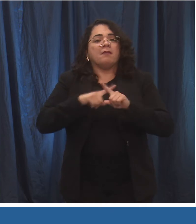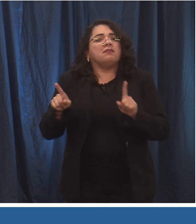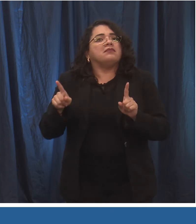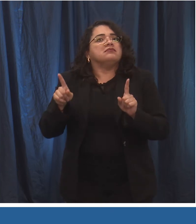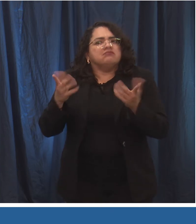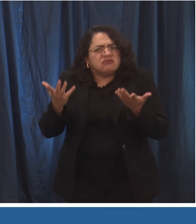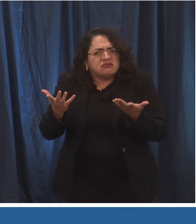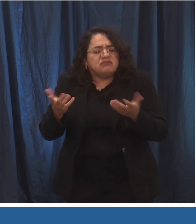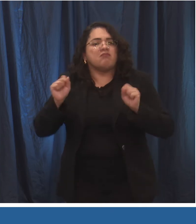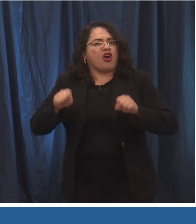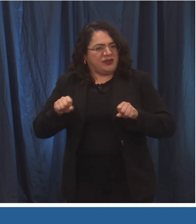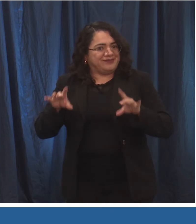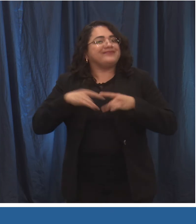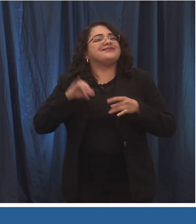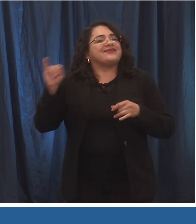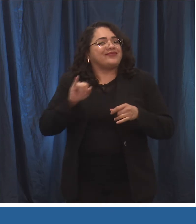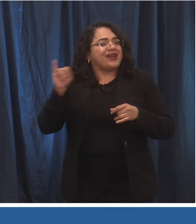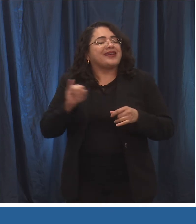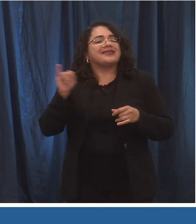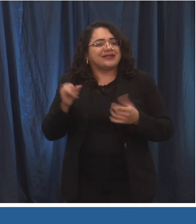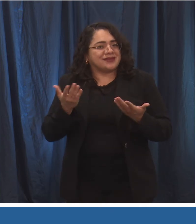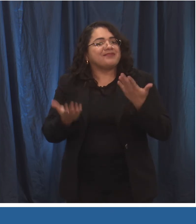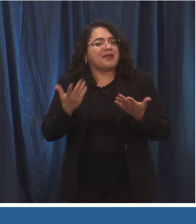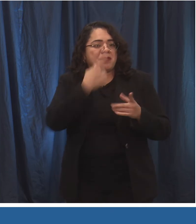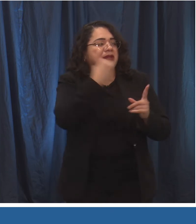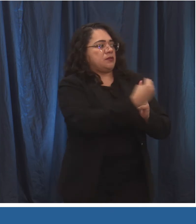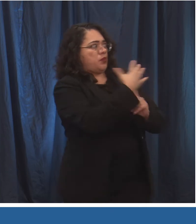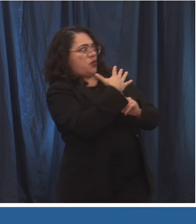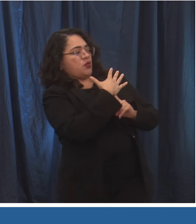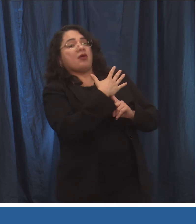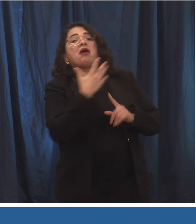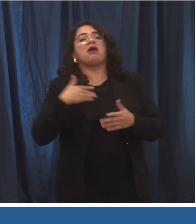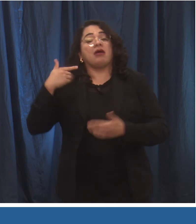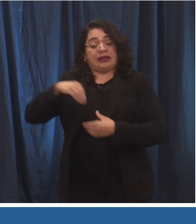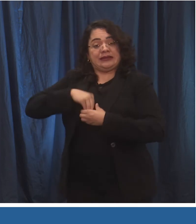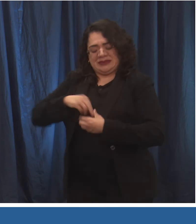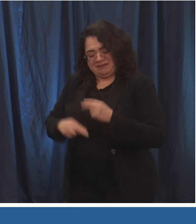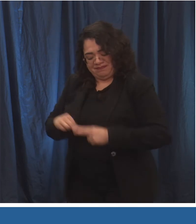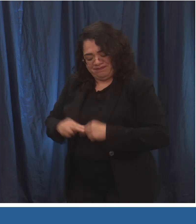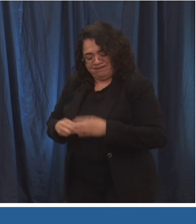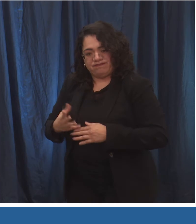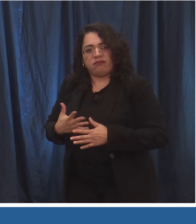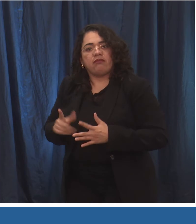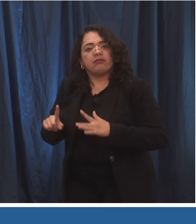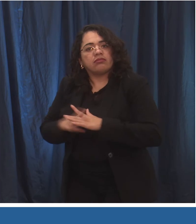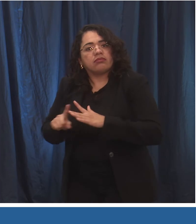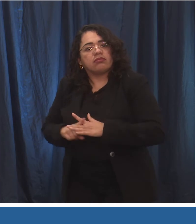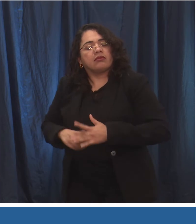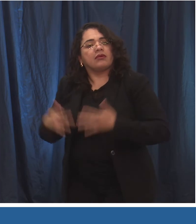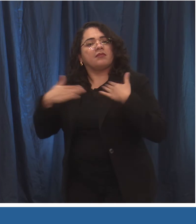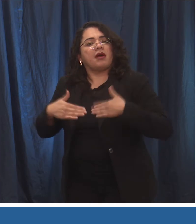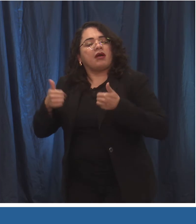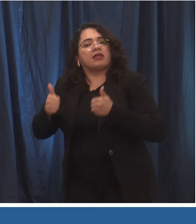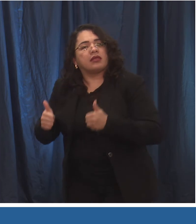are infected and can spread the virus to others, since it can take 2 to 14 days to show symptoms. You